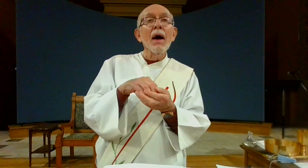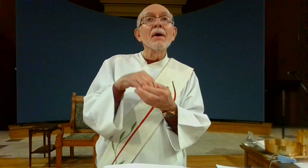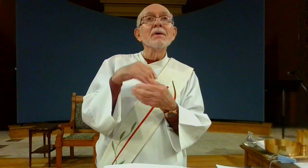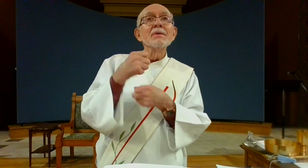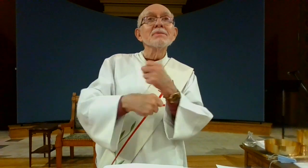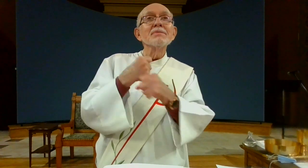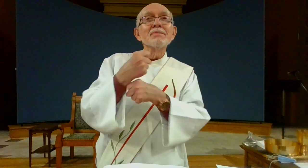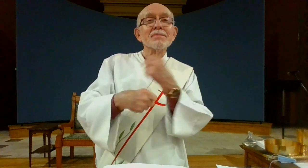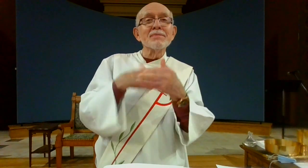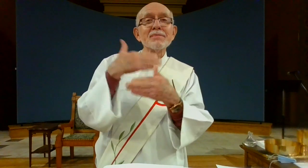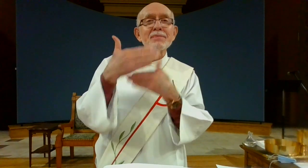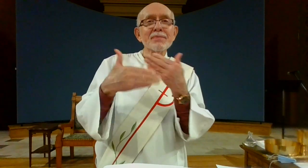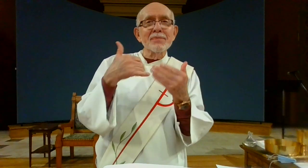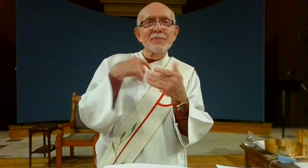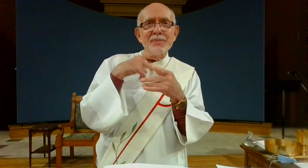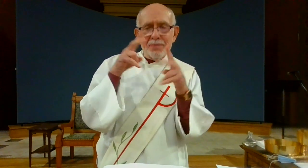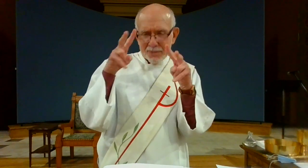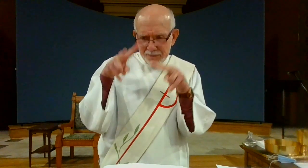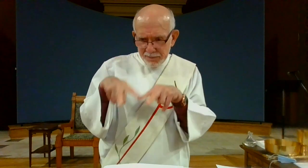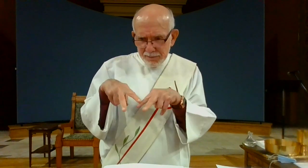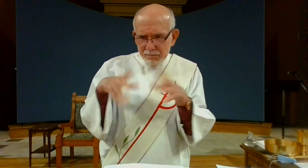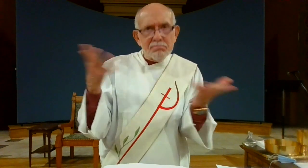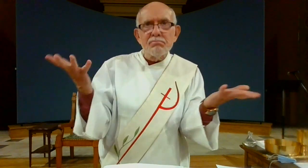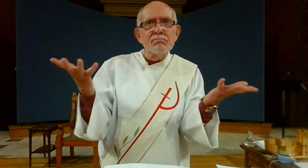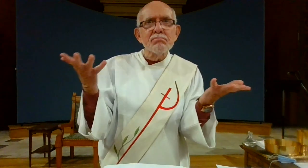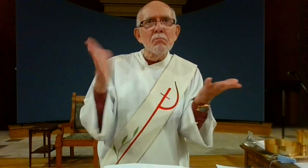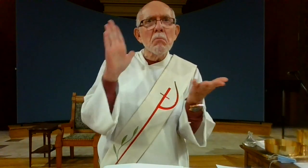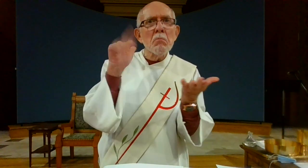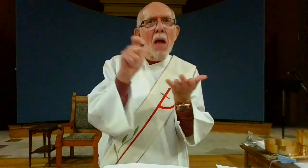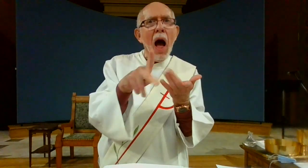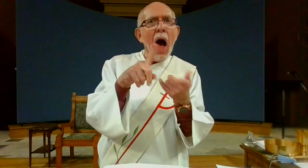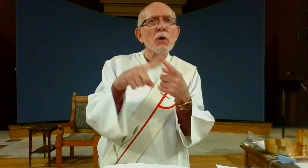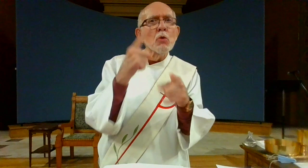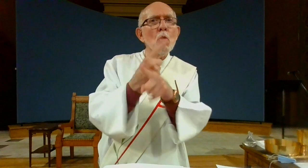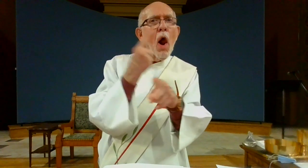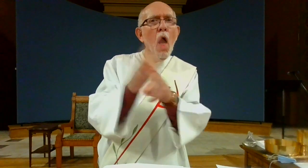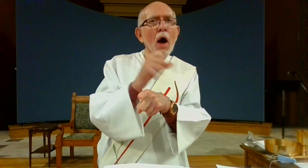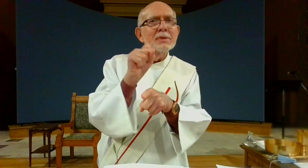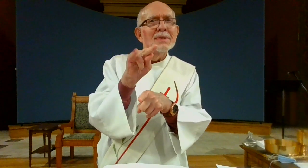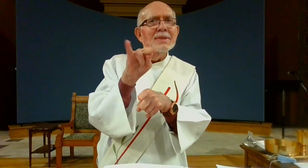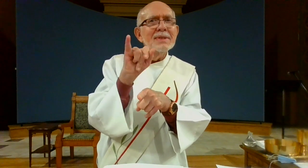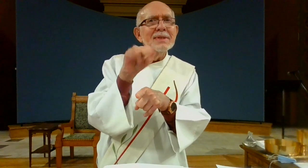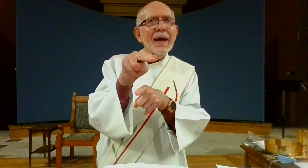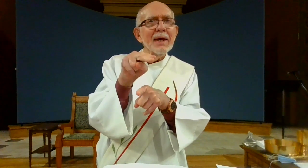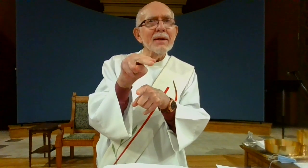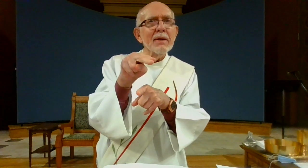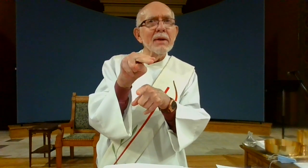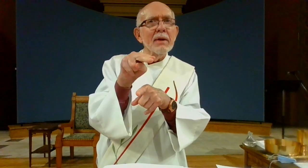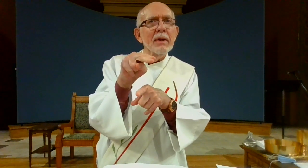You can see it so clearly And now as I see it again it's gone back to the regular skin